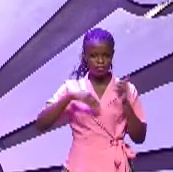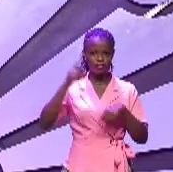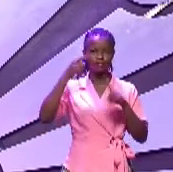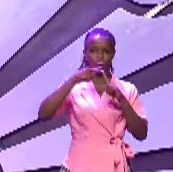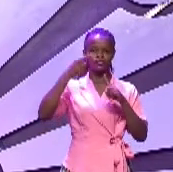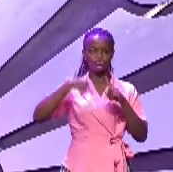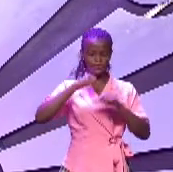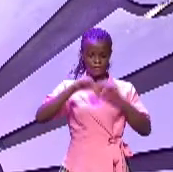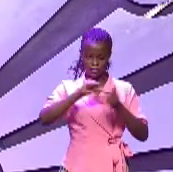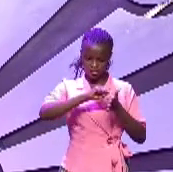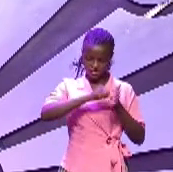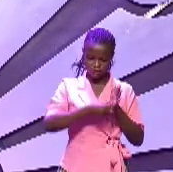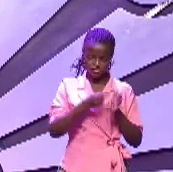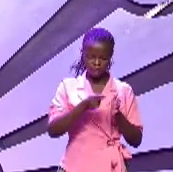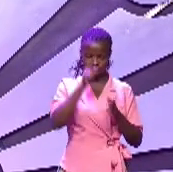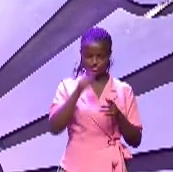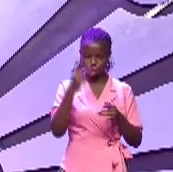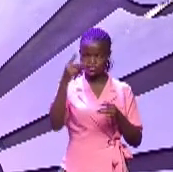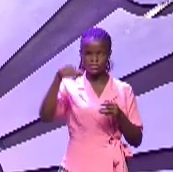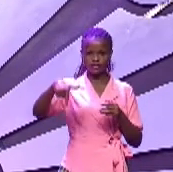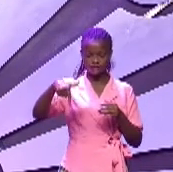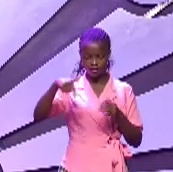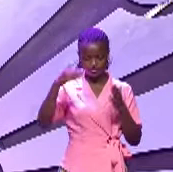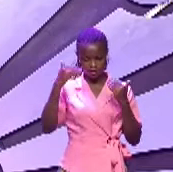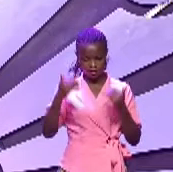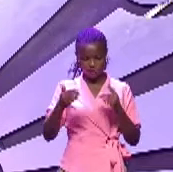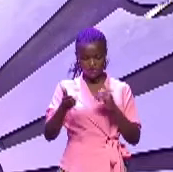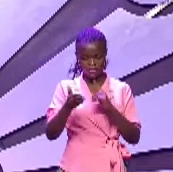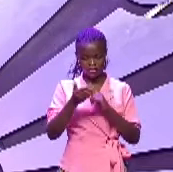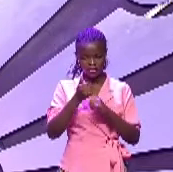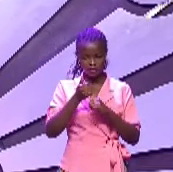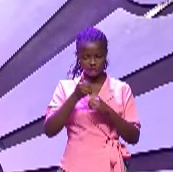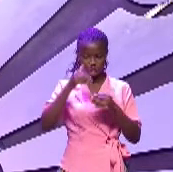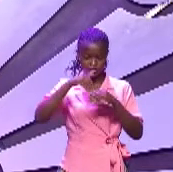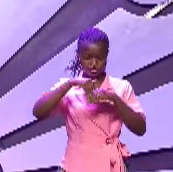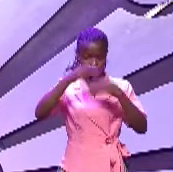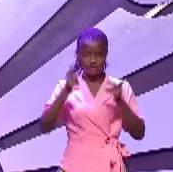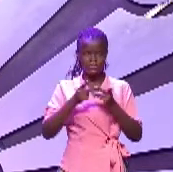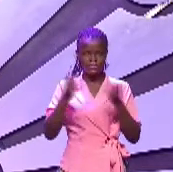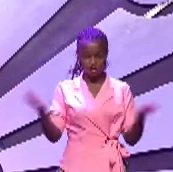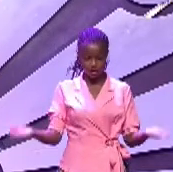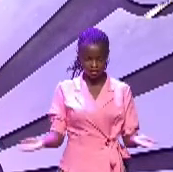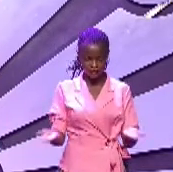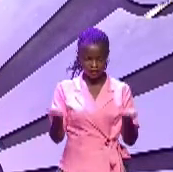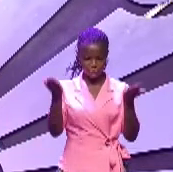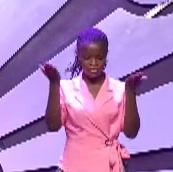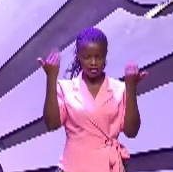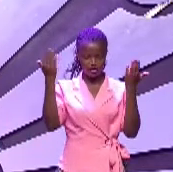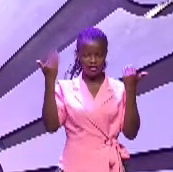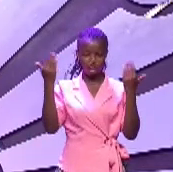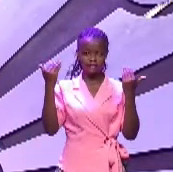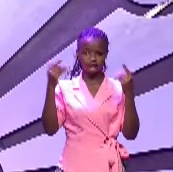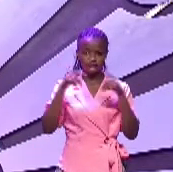of this matter 27 get thee up into the top of Pisgah lift up then eyes westward and